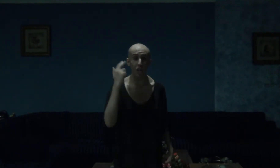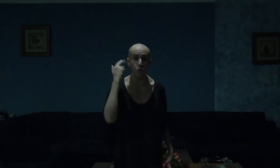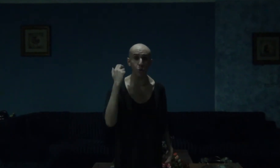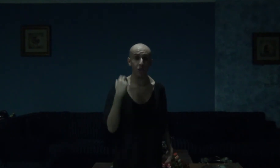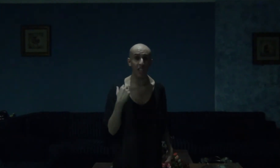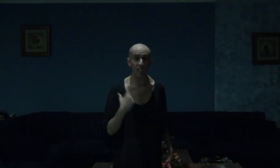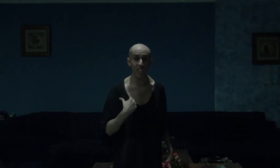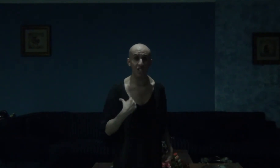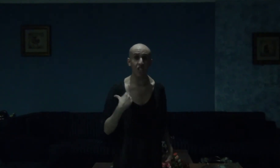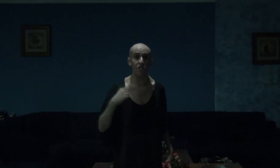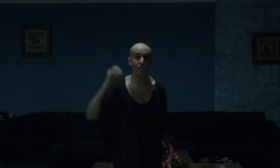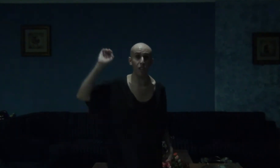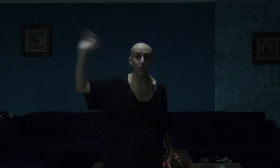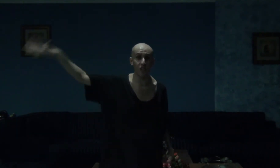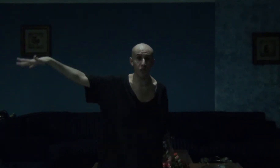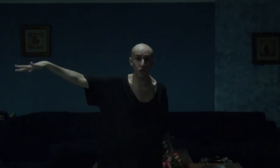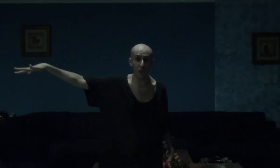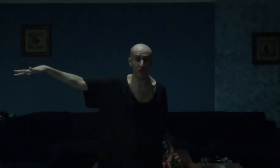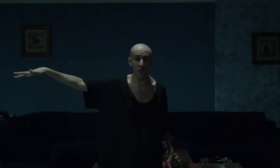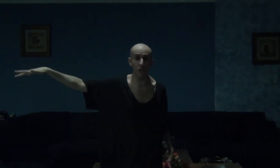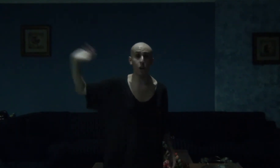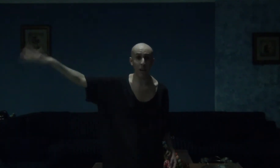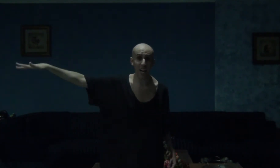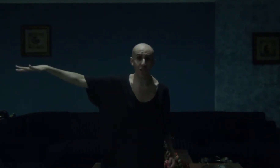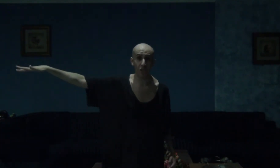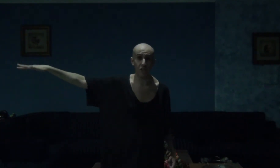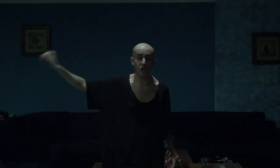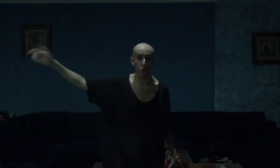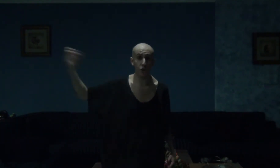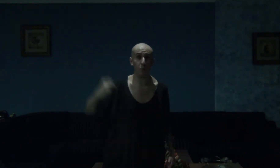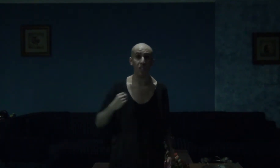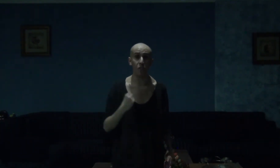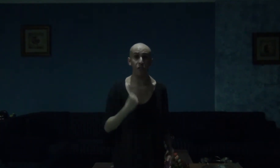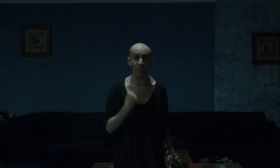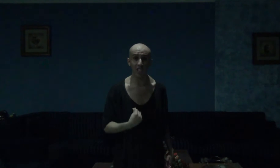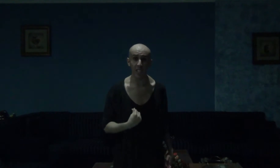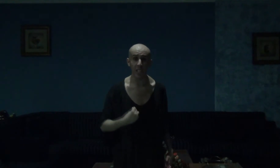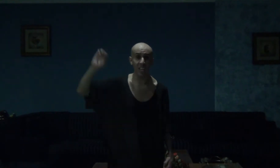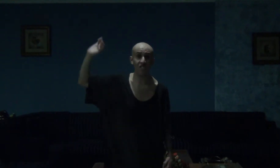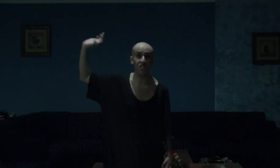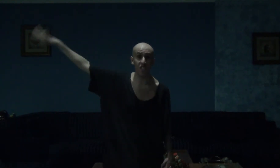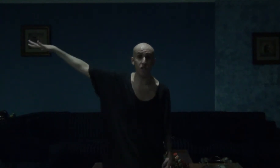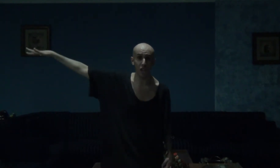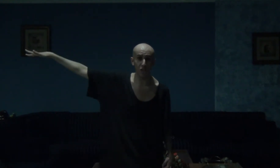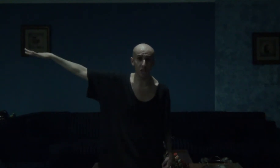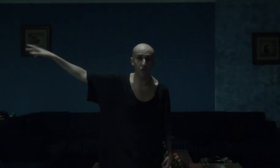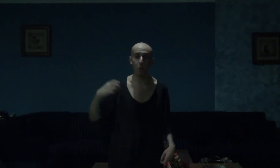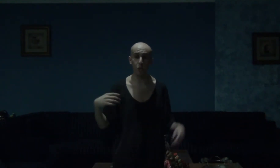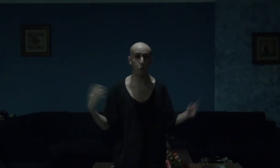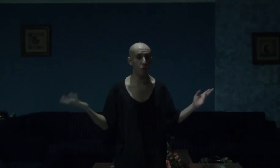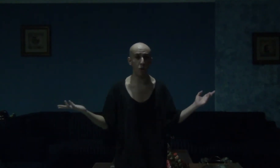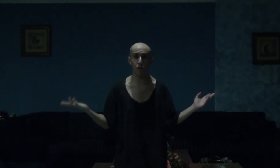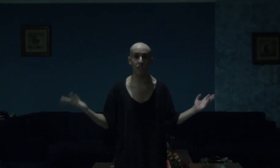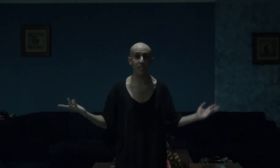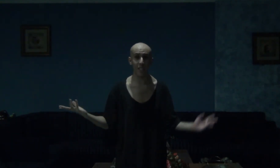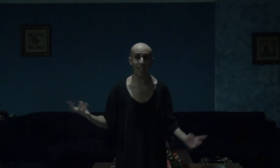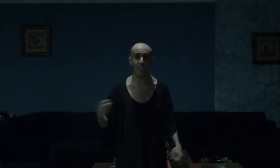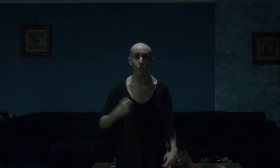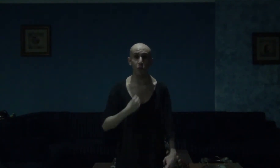I do think that she did love her daughter. Her actions told me differently as it did others, but who knows exactly what